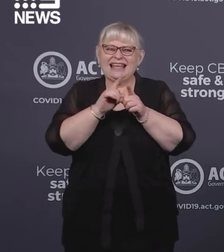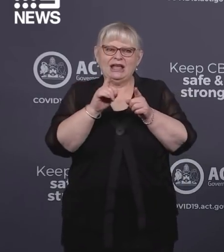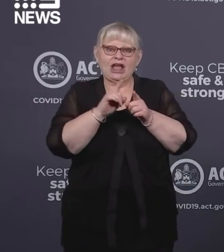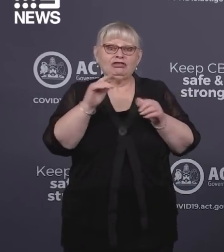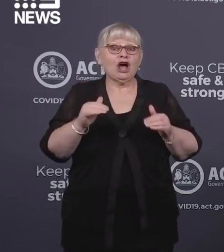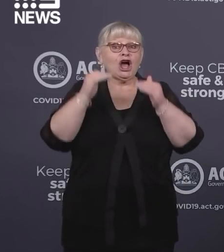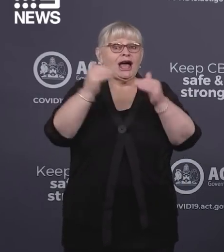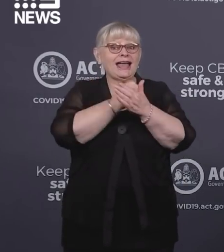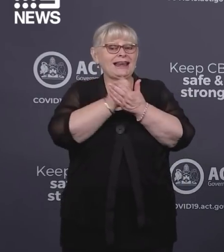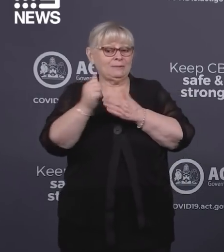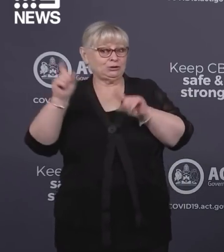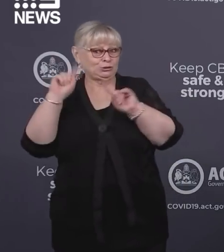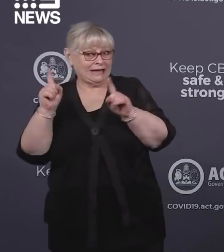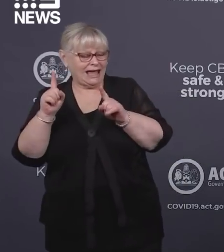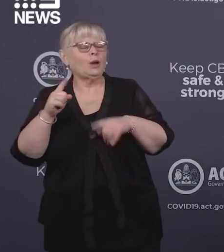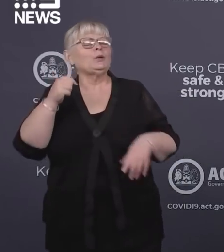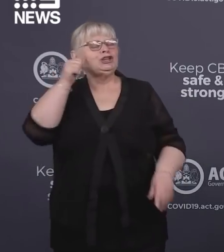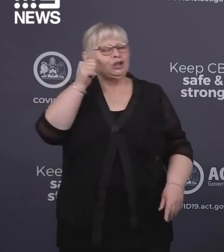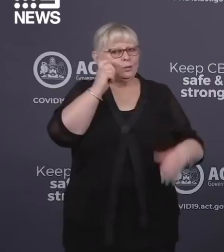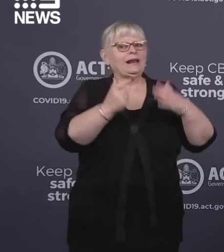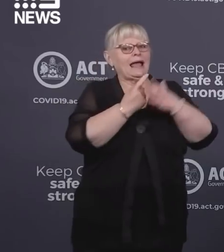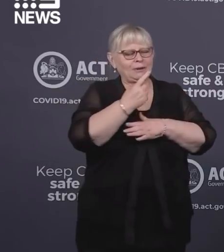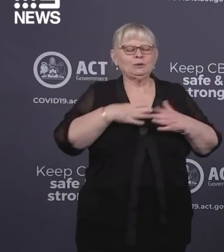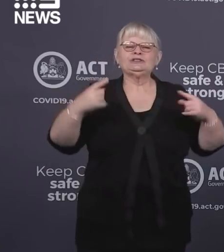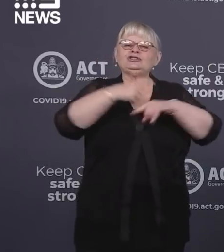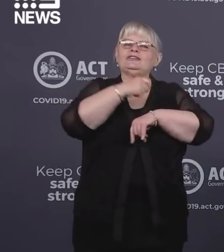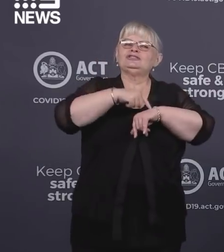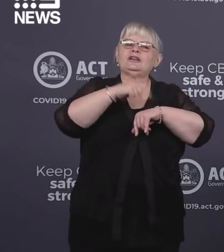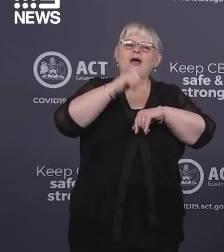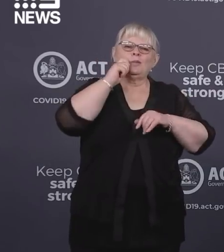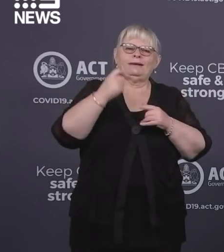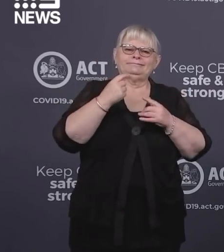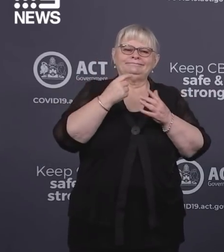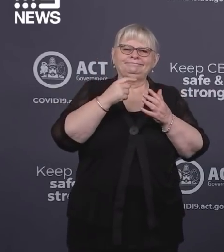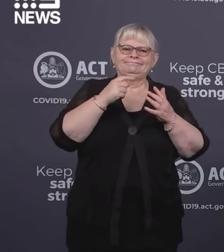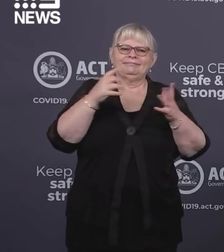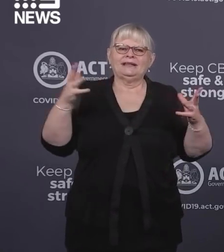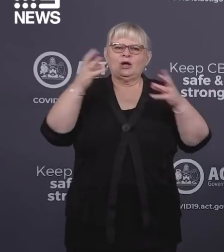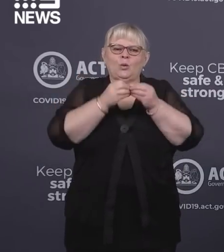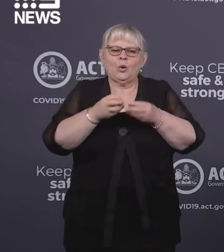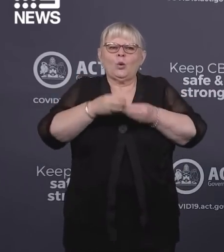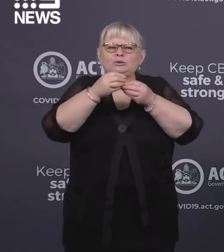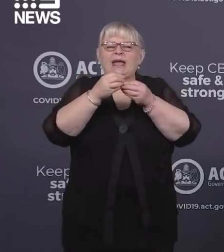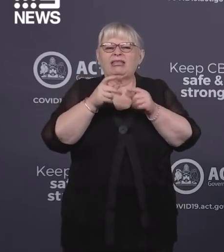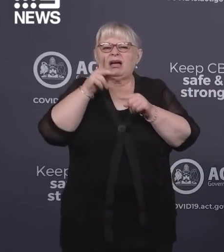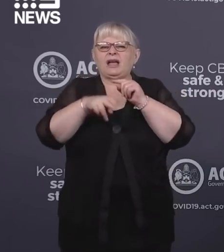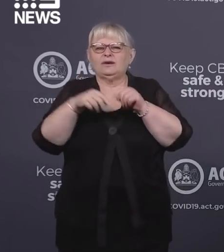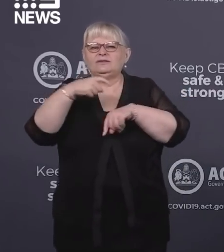higher numbers than yesterday are expected due to the change in our cut off times and this is the 24 hour period now.